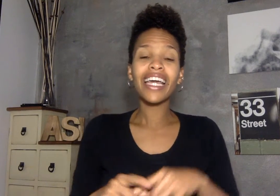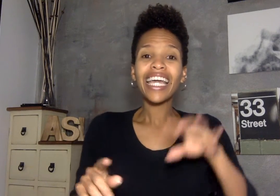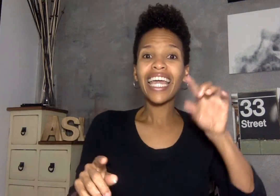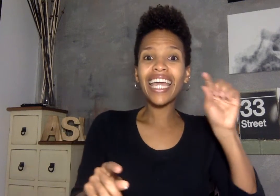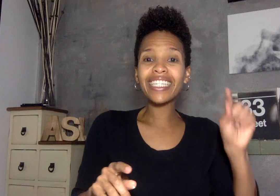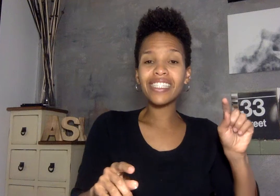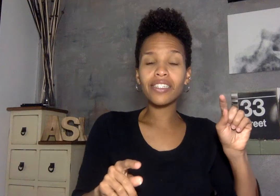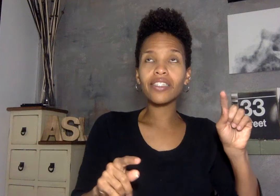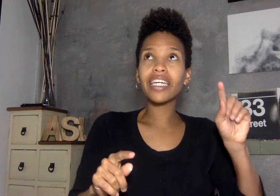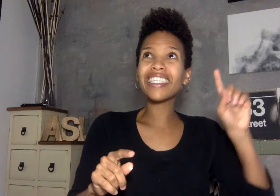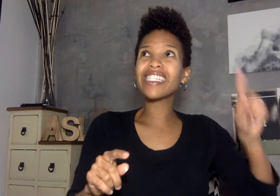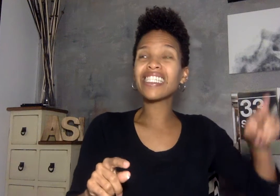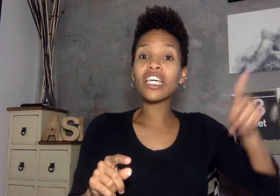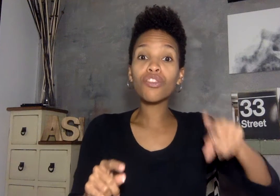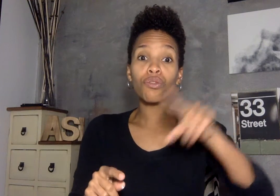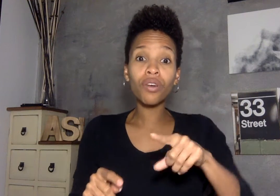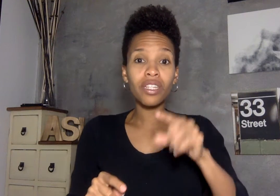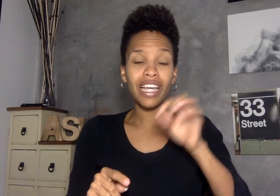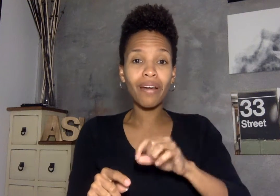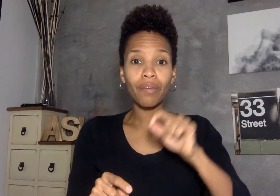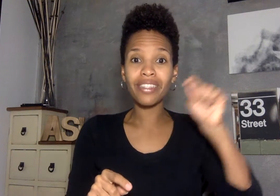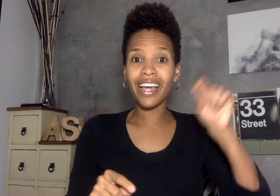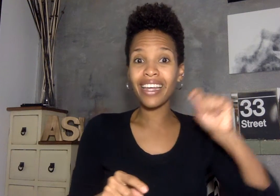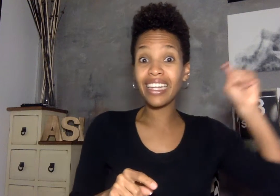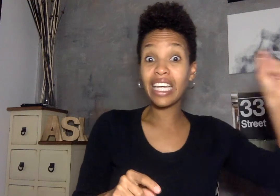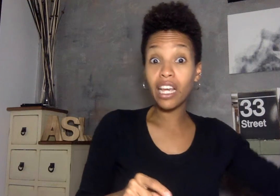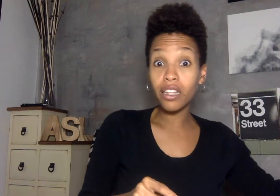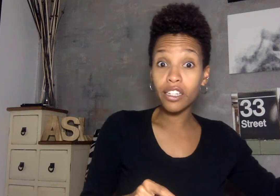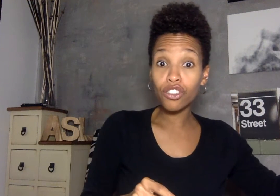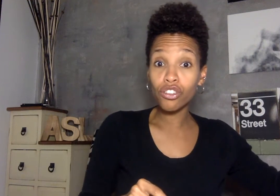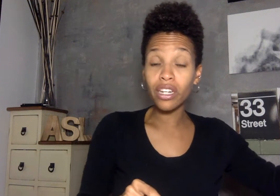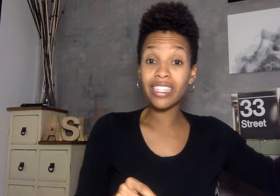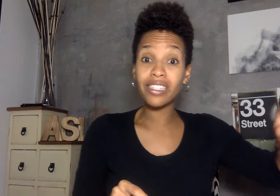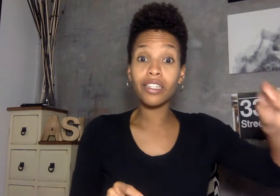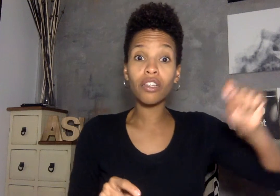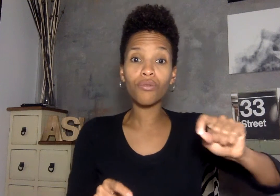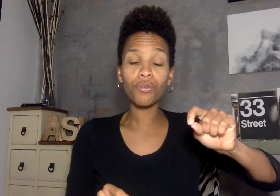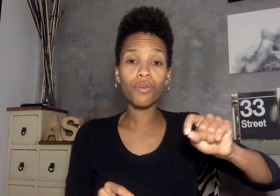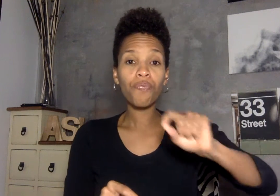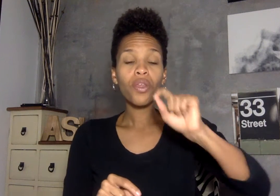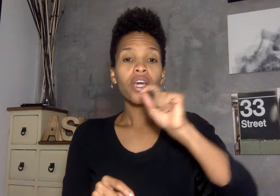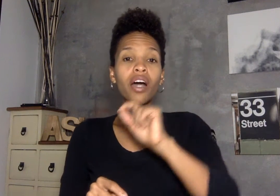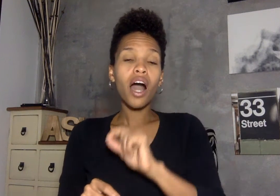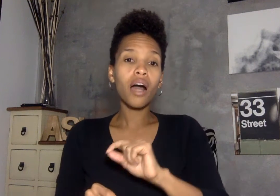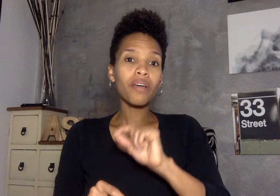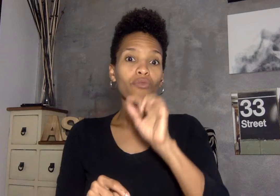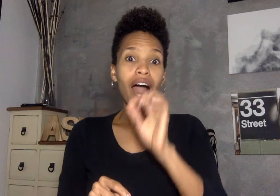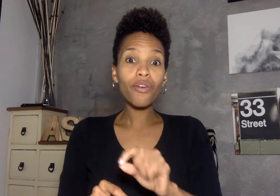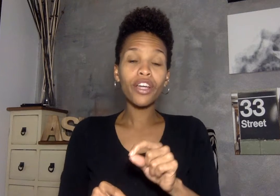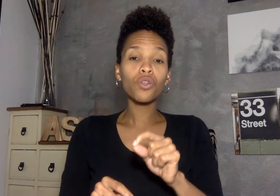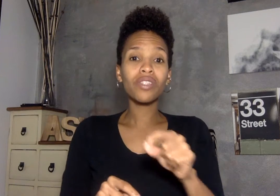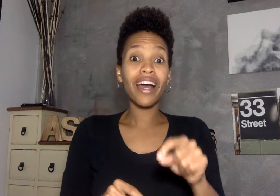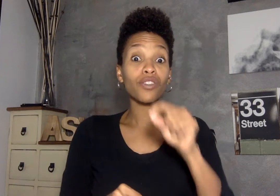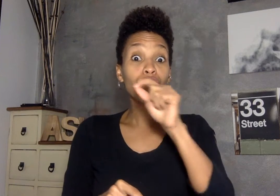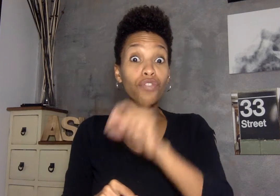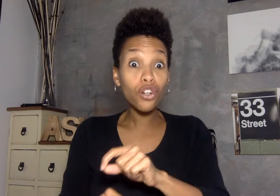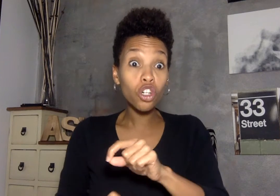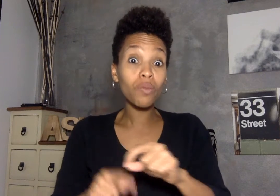it's it's see-through in the same way that we say it in english it's see-through um rather i used it as a verb